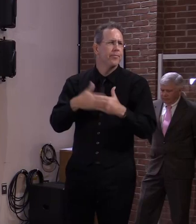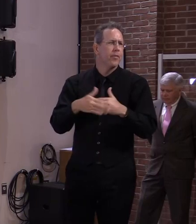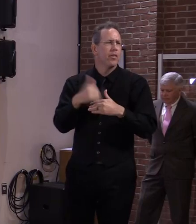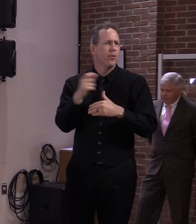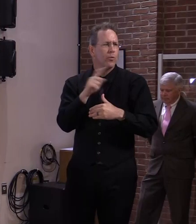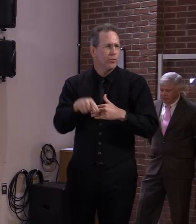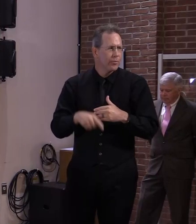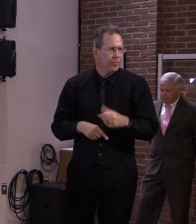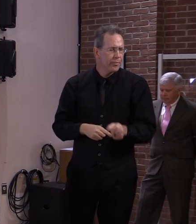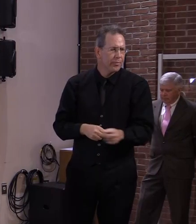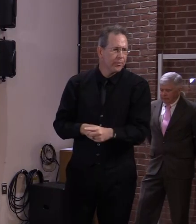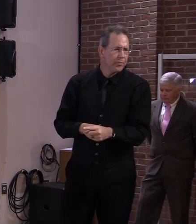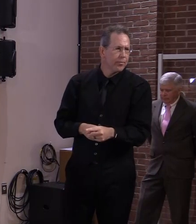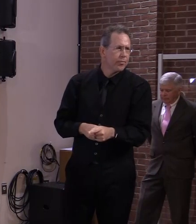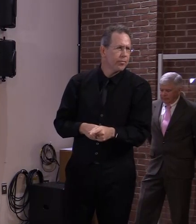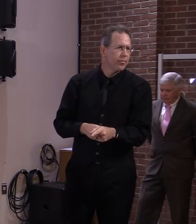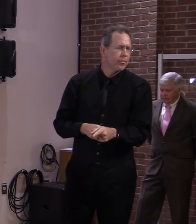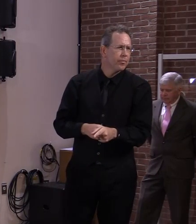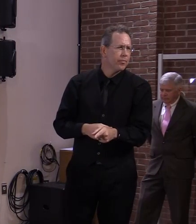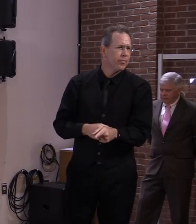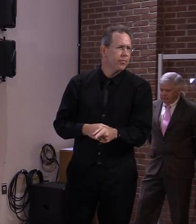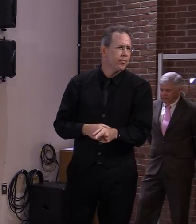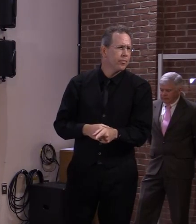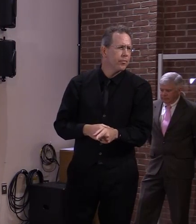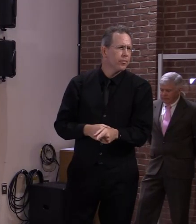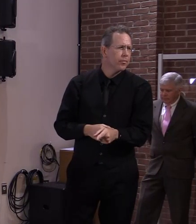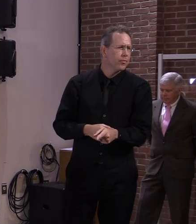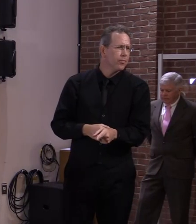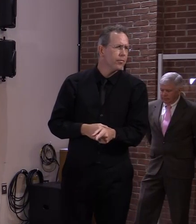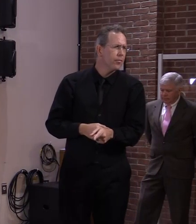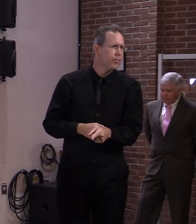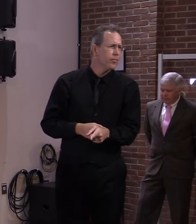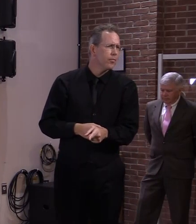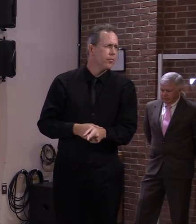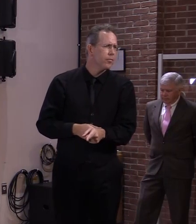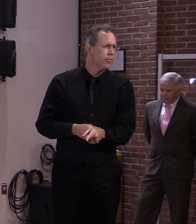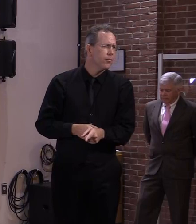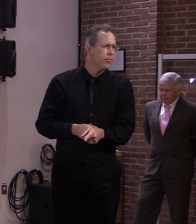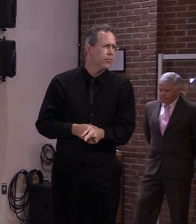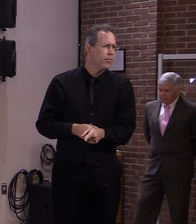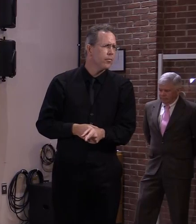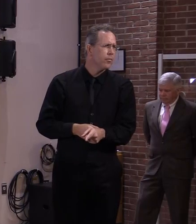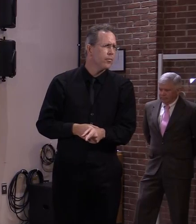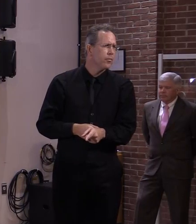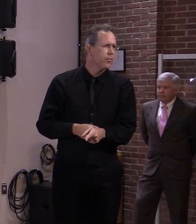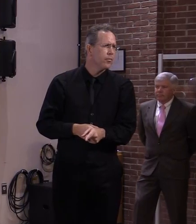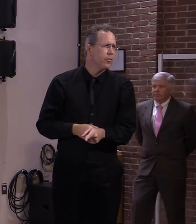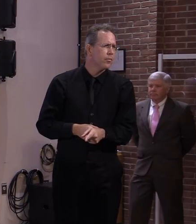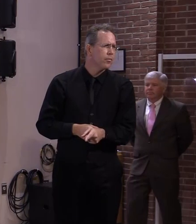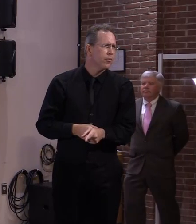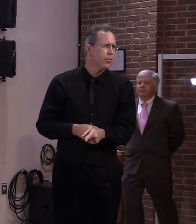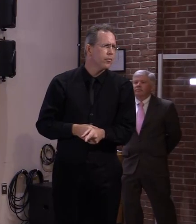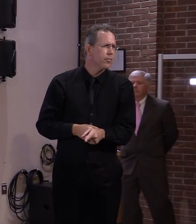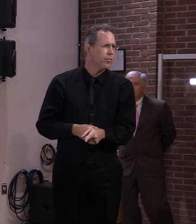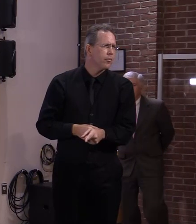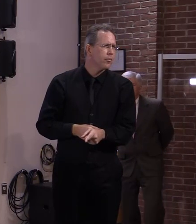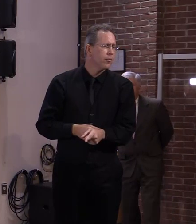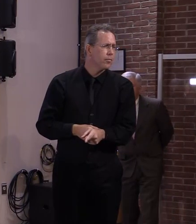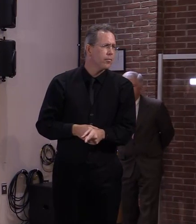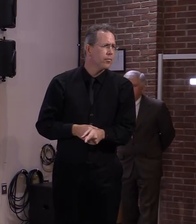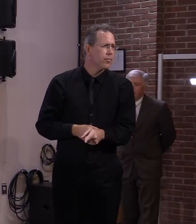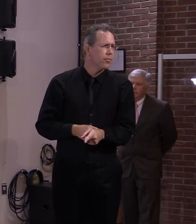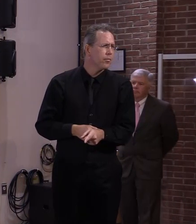are at or near that 80 percent benchmark but essence county is still only about 56